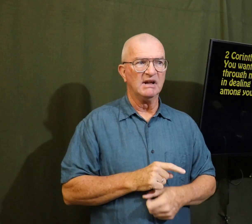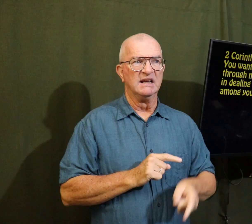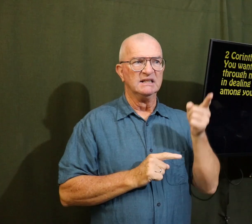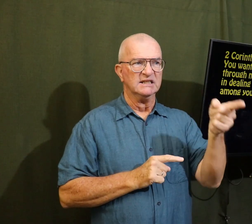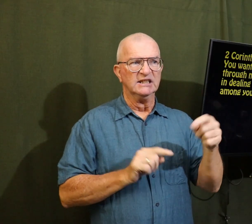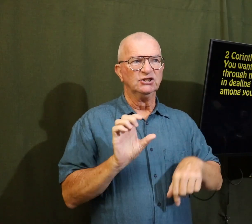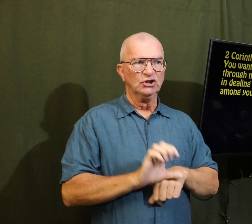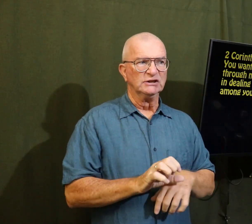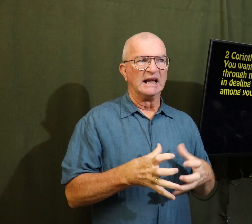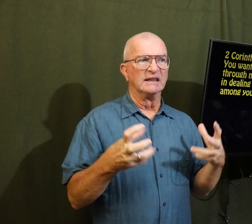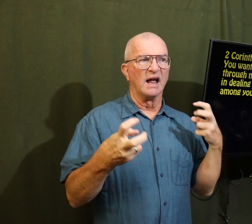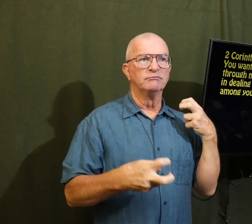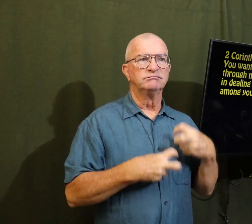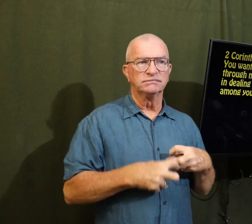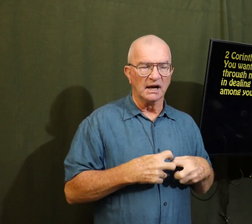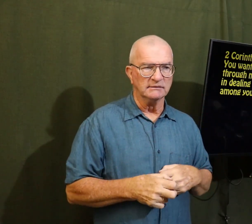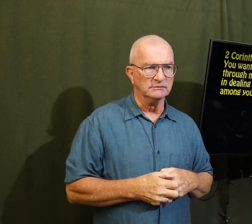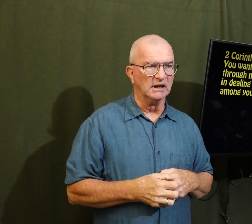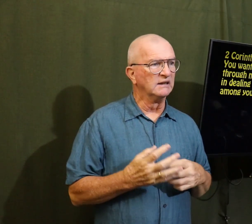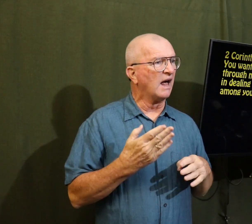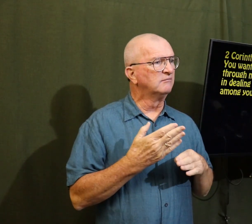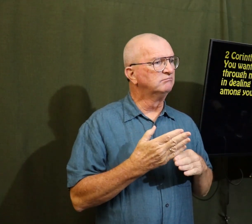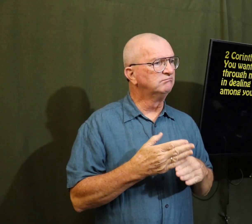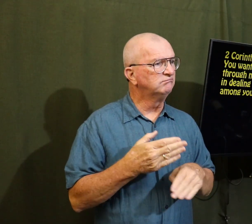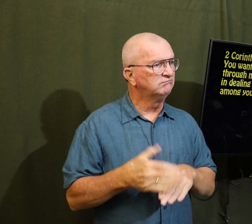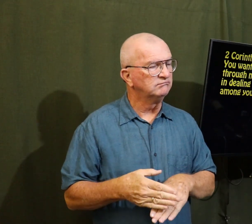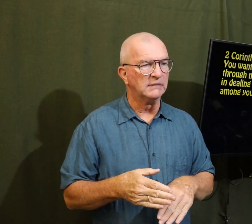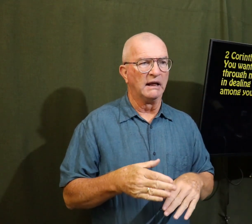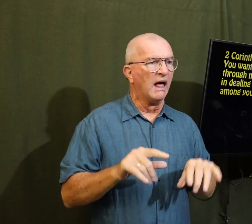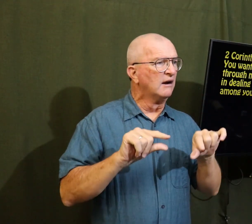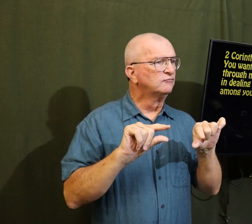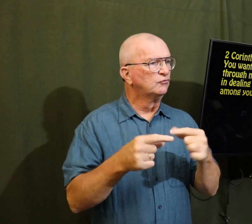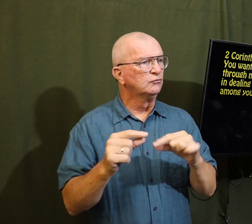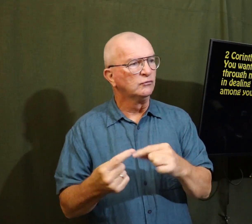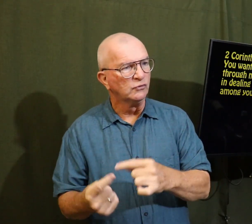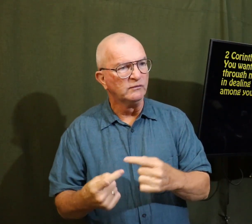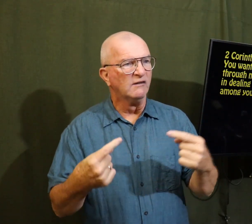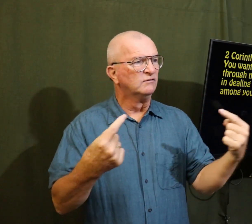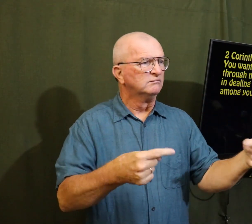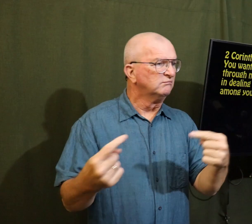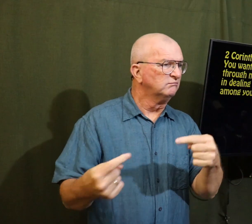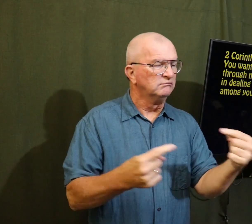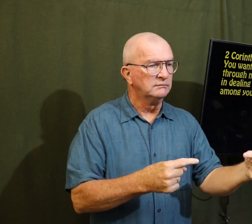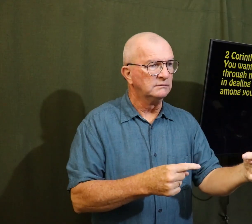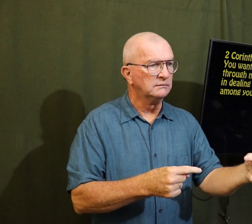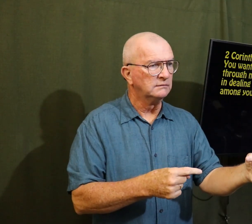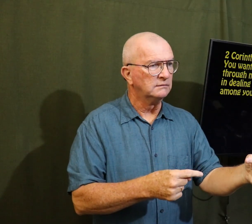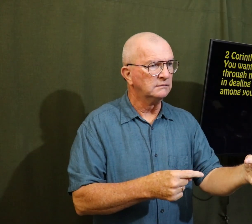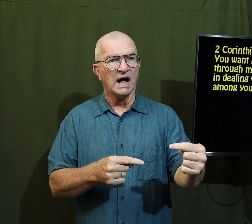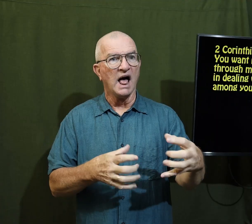Paul is thinking the church has a lot of problems there's divisions groups fighting each other